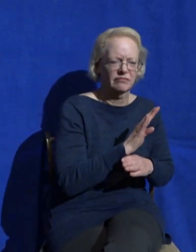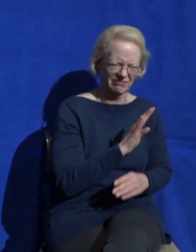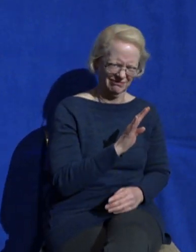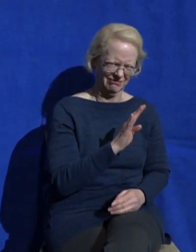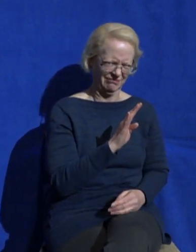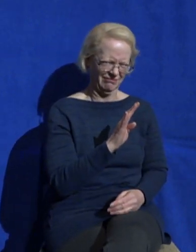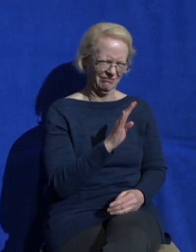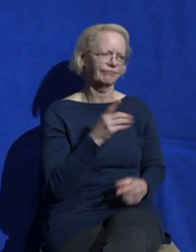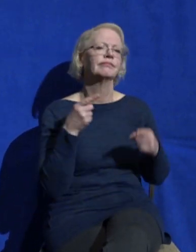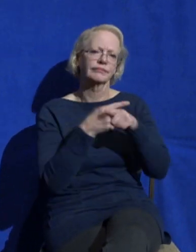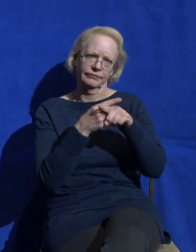If you really want to follow Jesus.